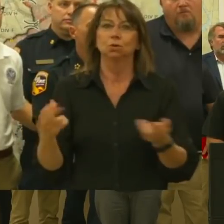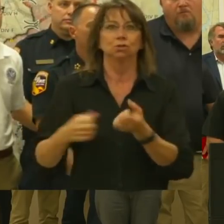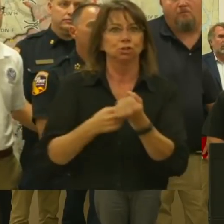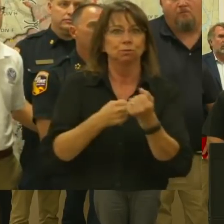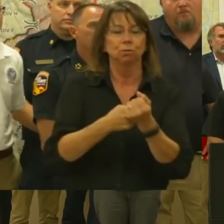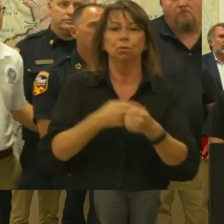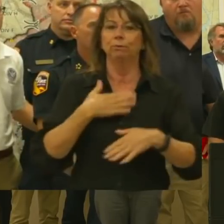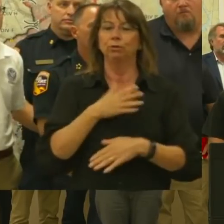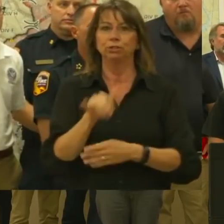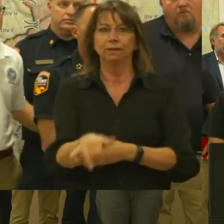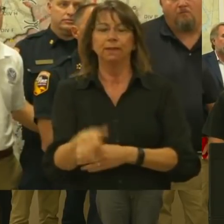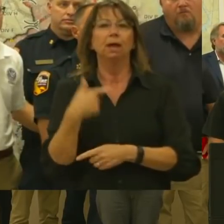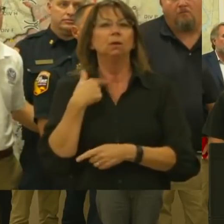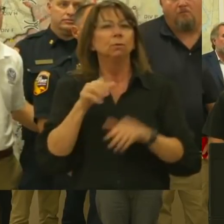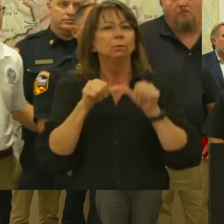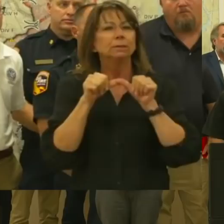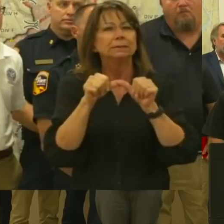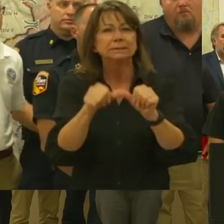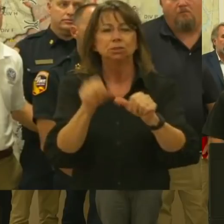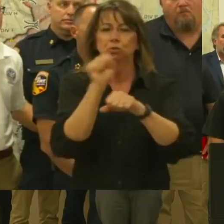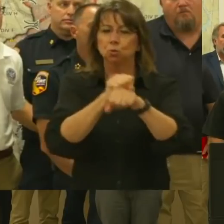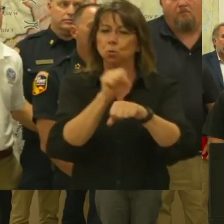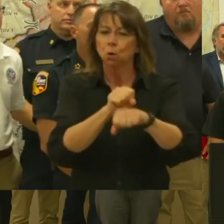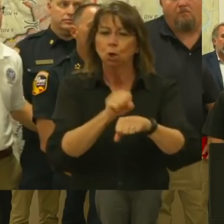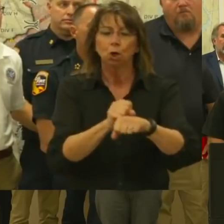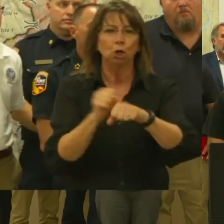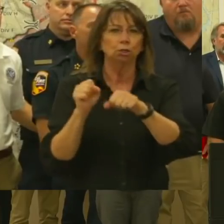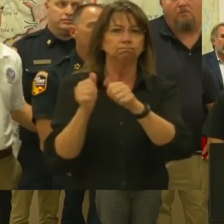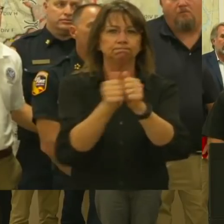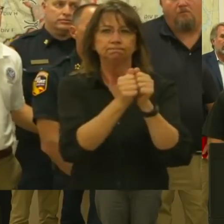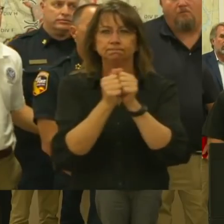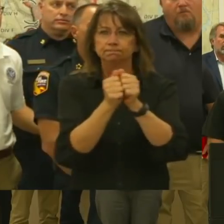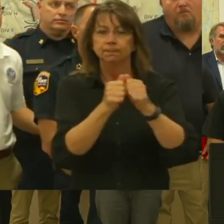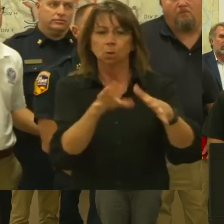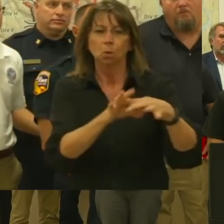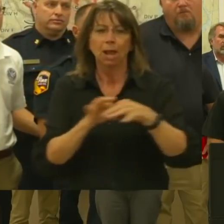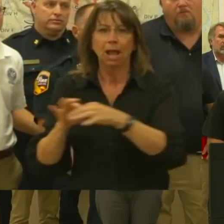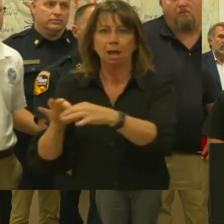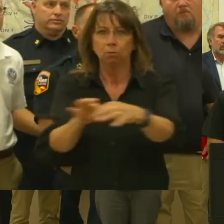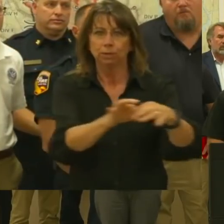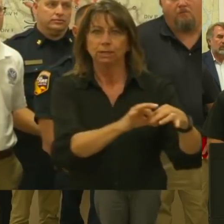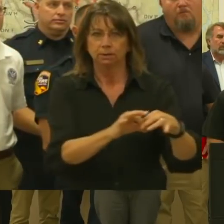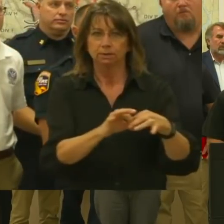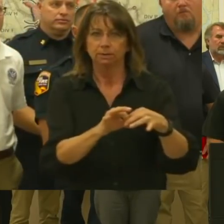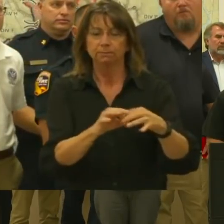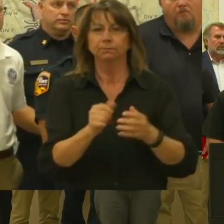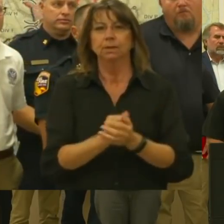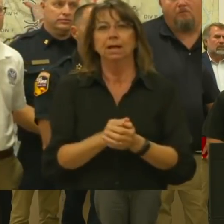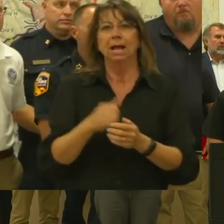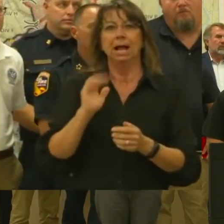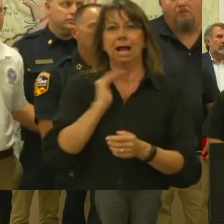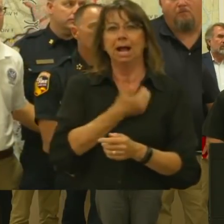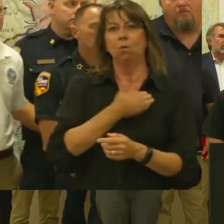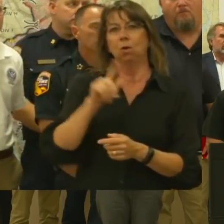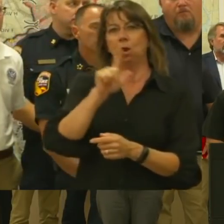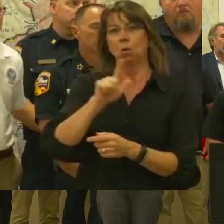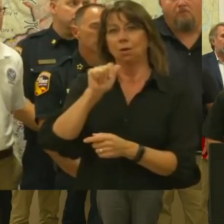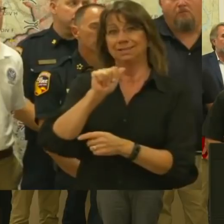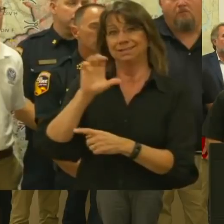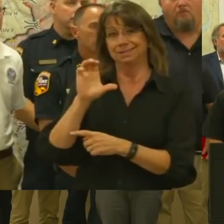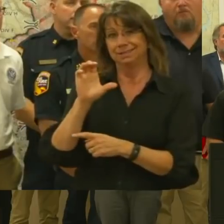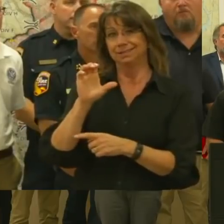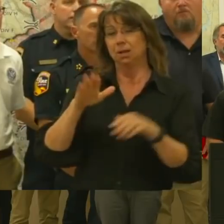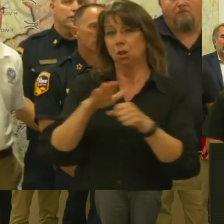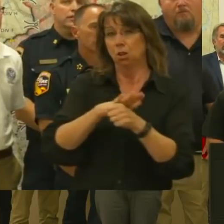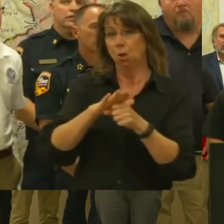We'll continue to work together in a collaborative effort. The Sheriff mentioned the local assistance center, which will continue to be open, and those